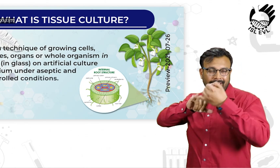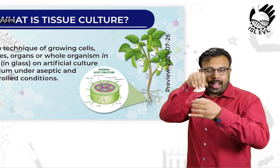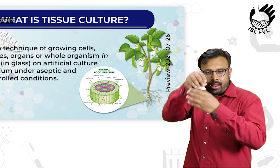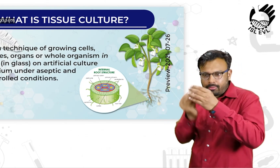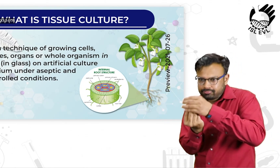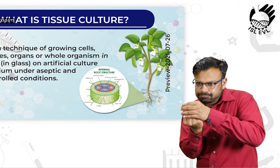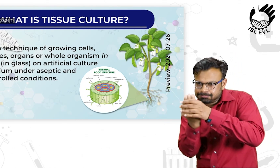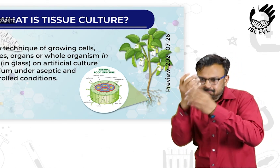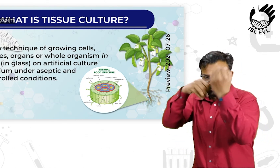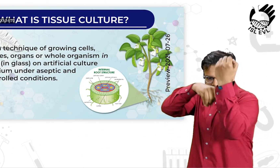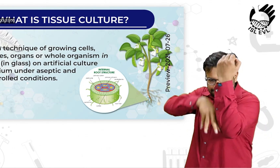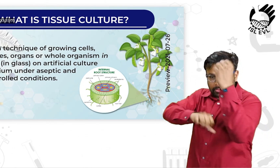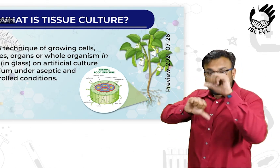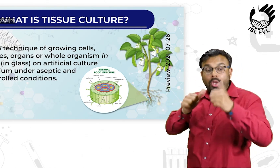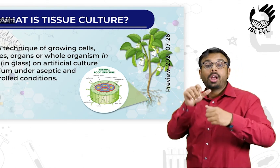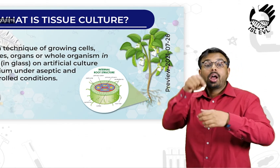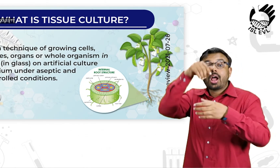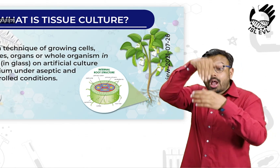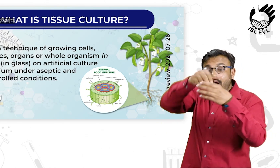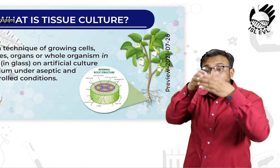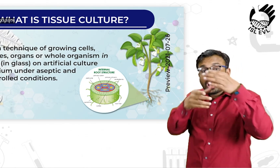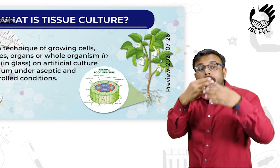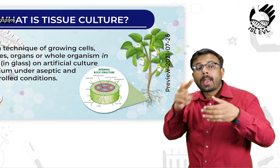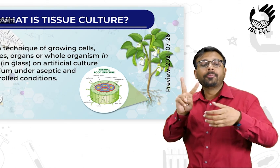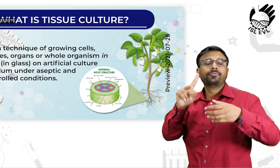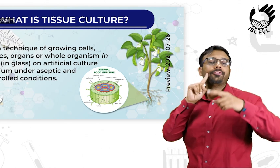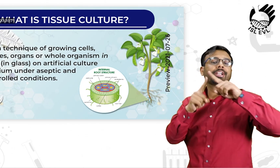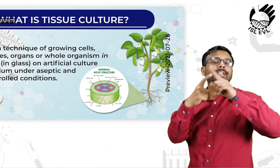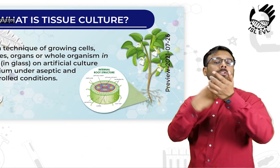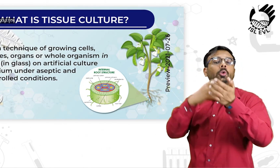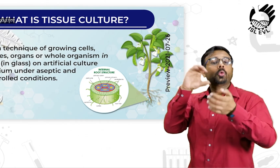culture medium under aseptic and controlled condition.